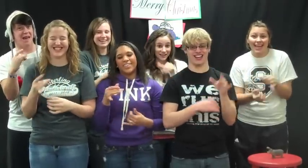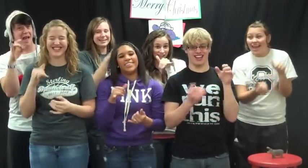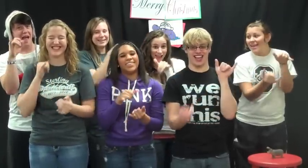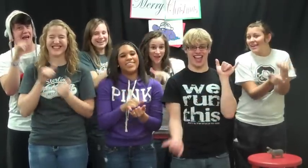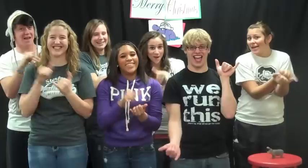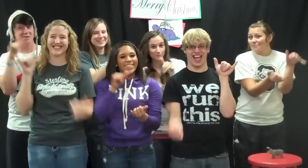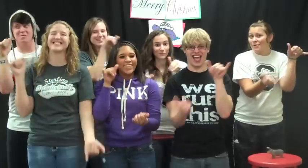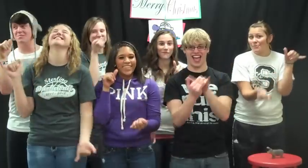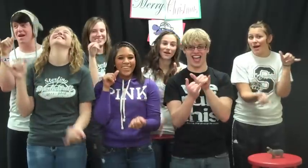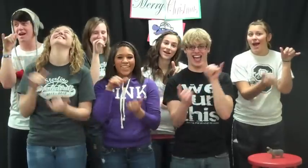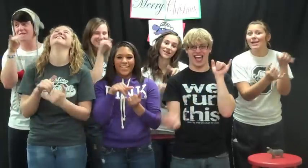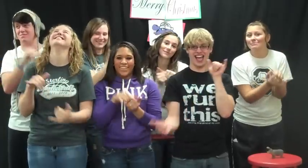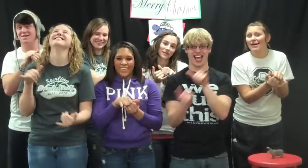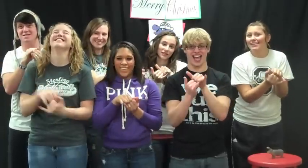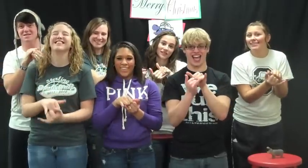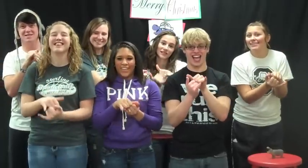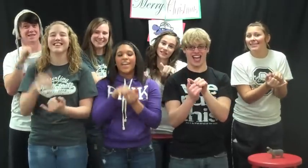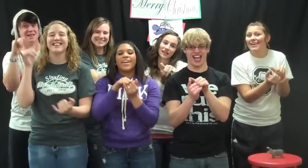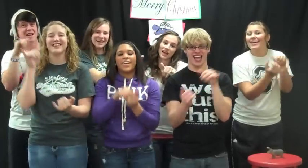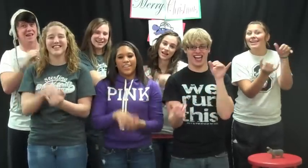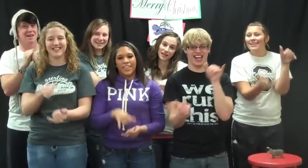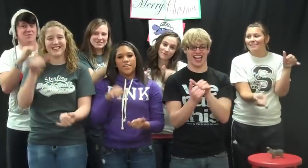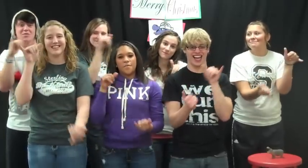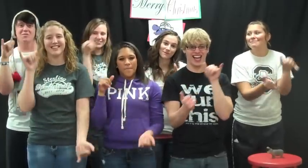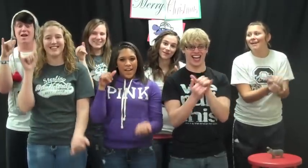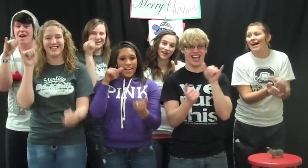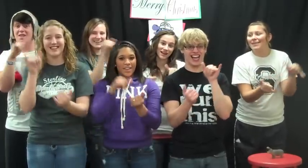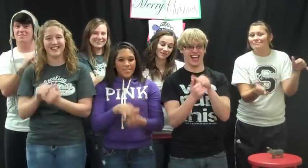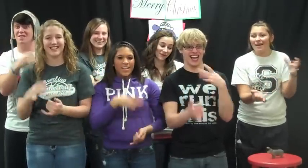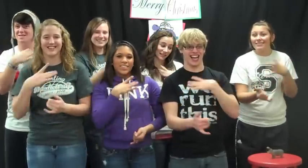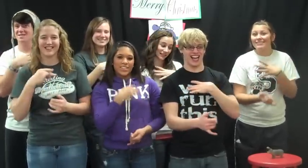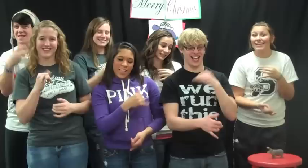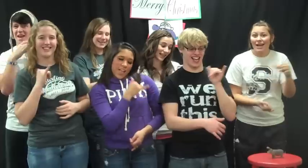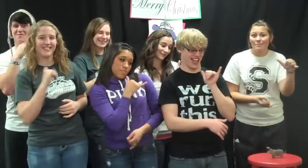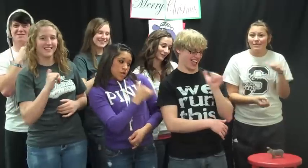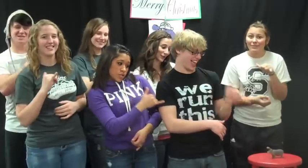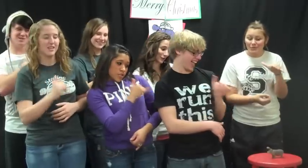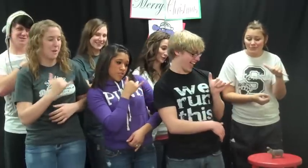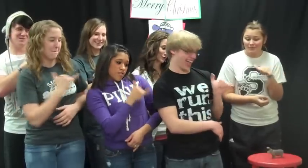hippopotamuses. And hippopotamuses like me too.